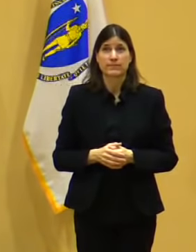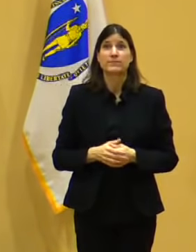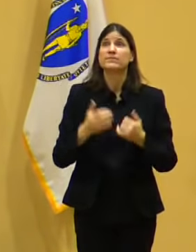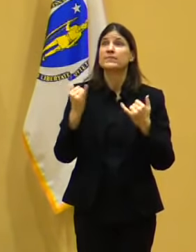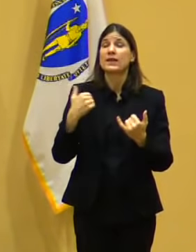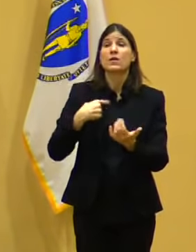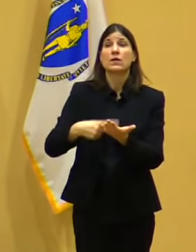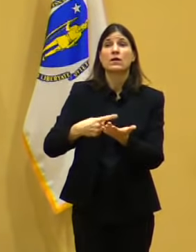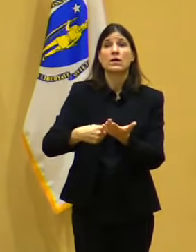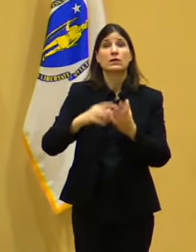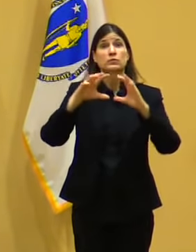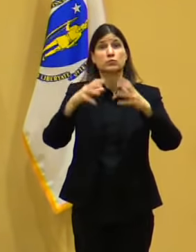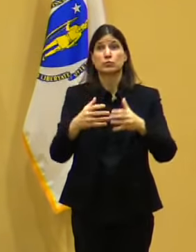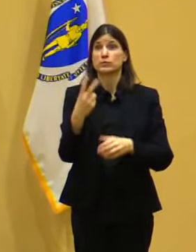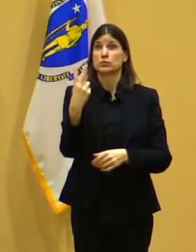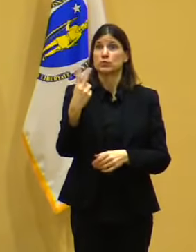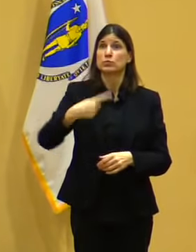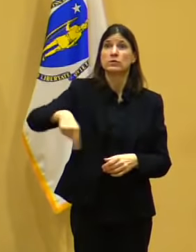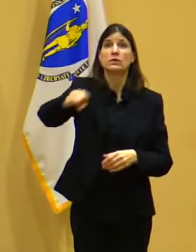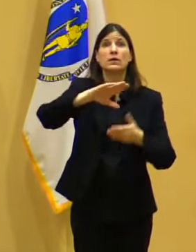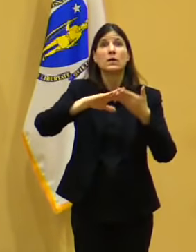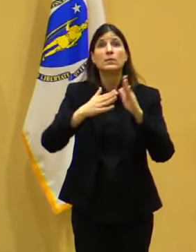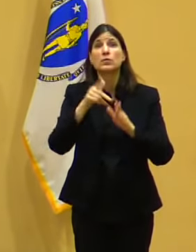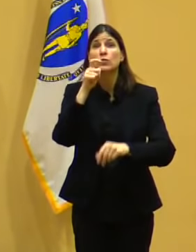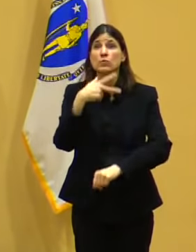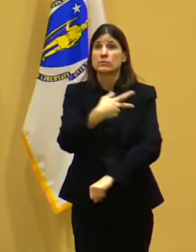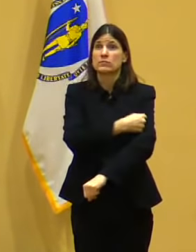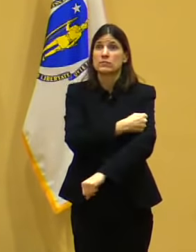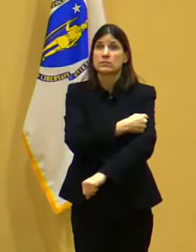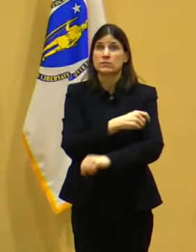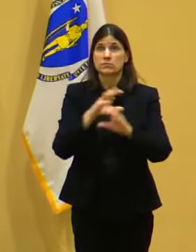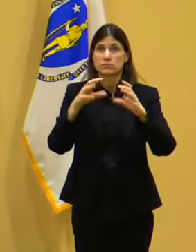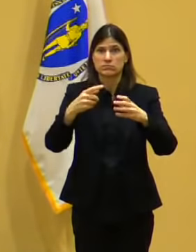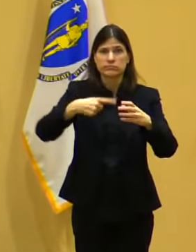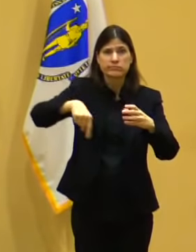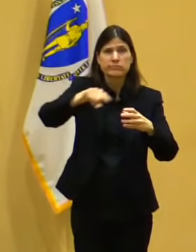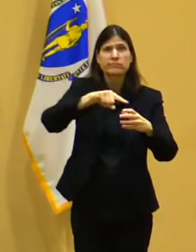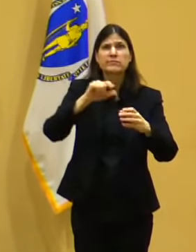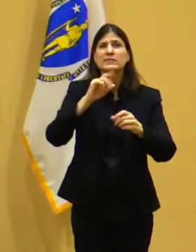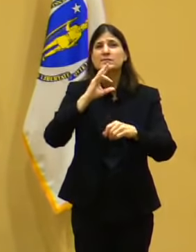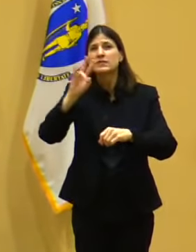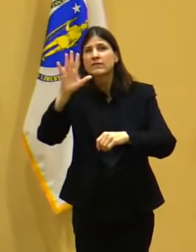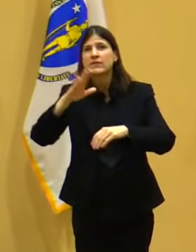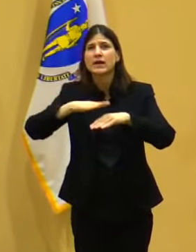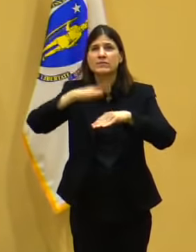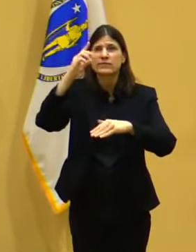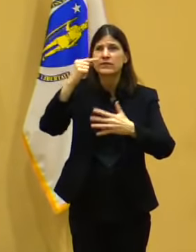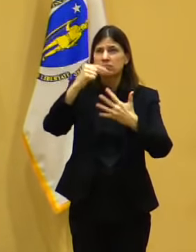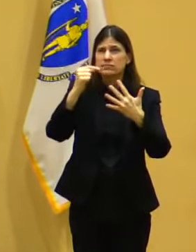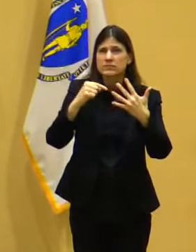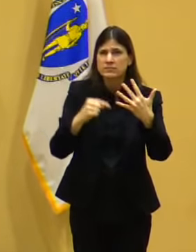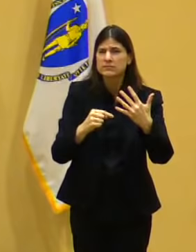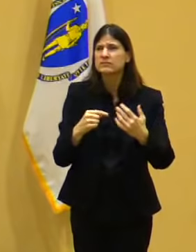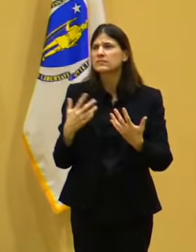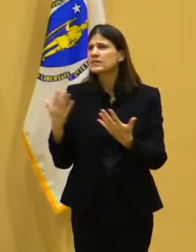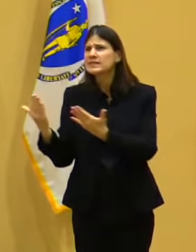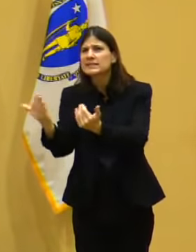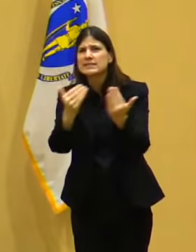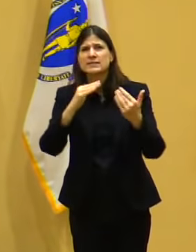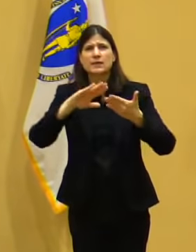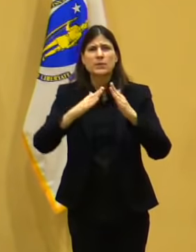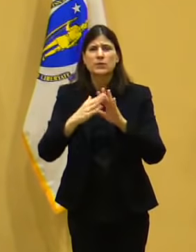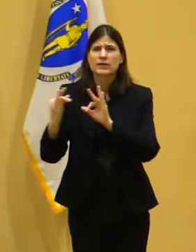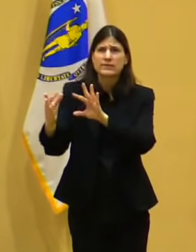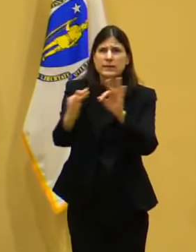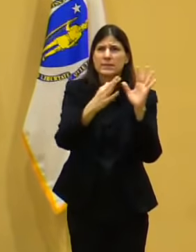well underway, we'll continue to make changes based on what we hear from others to improve access and streamline the process. Every week